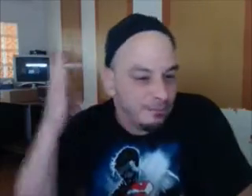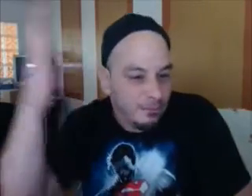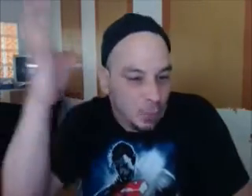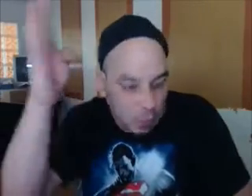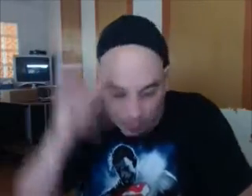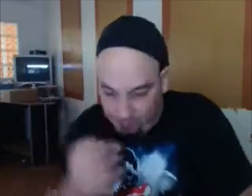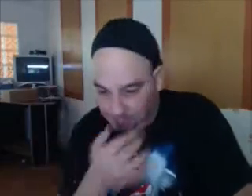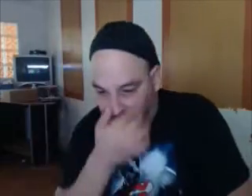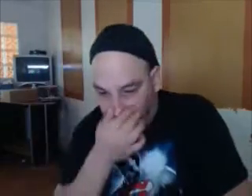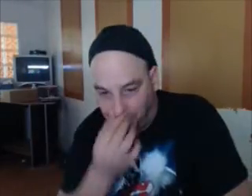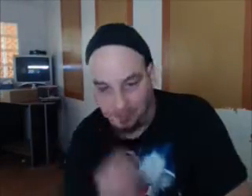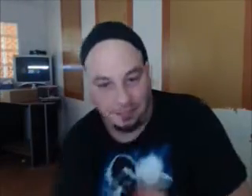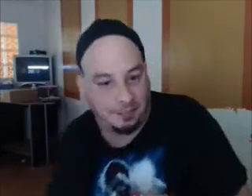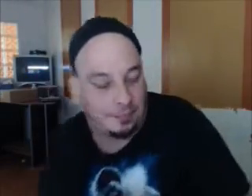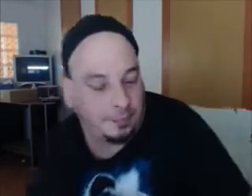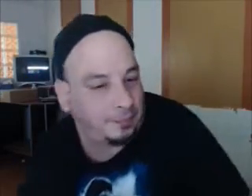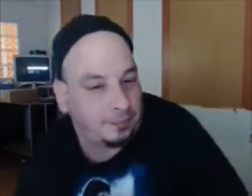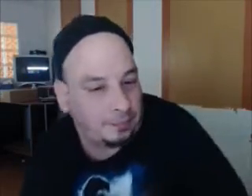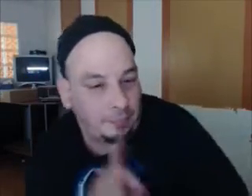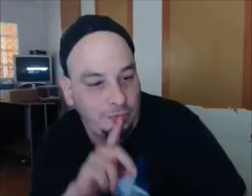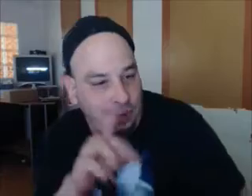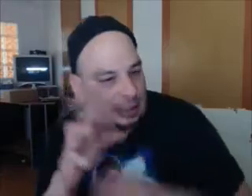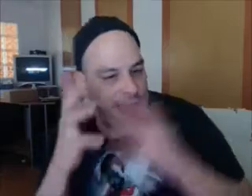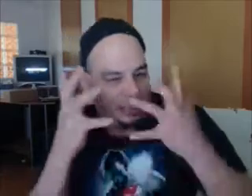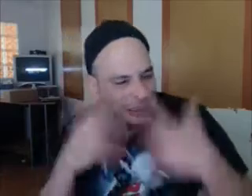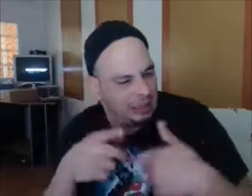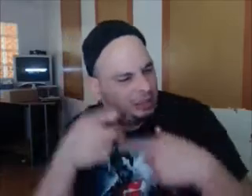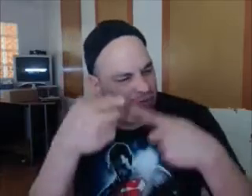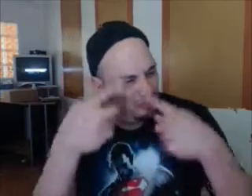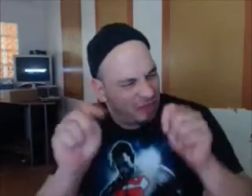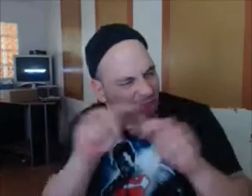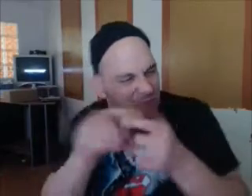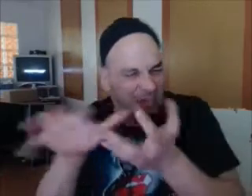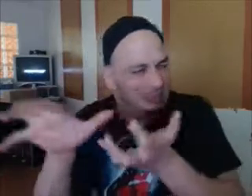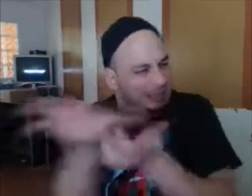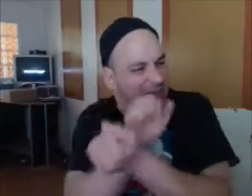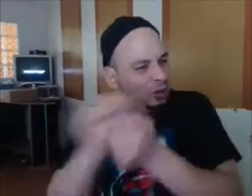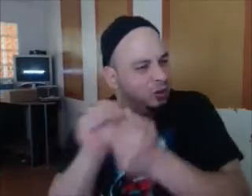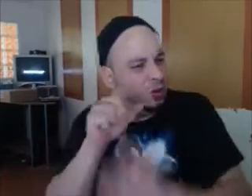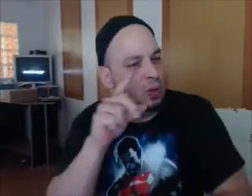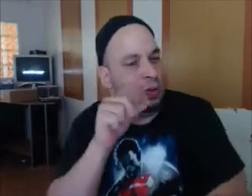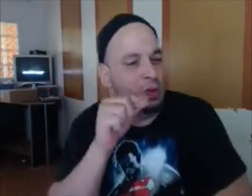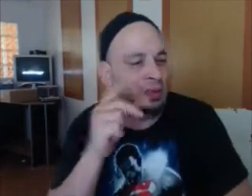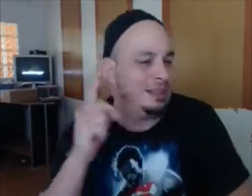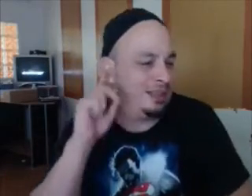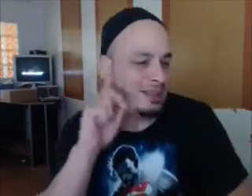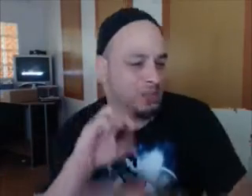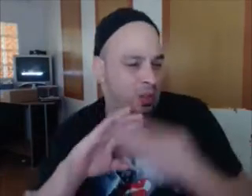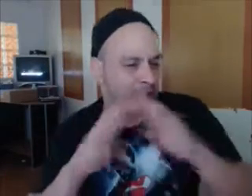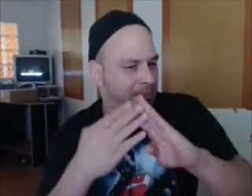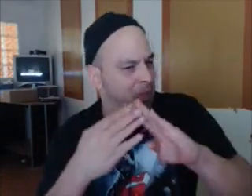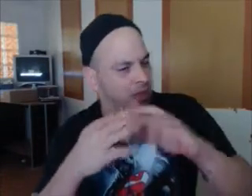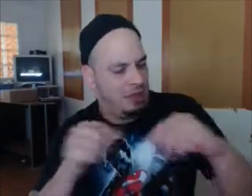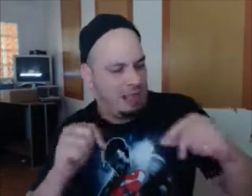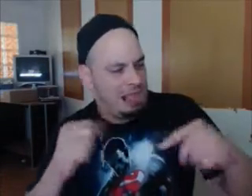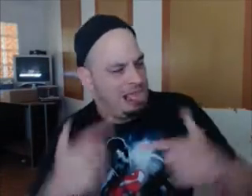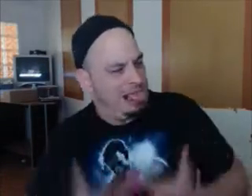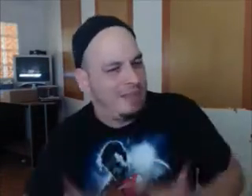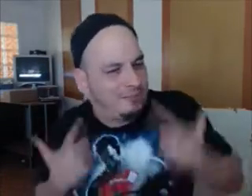city has been in the decline for decades. It's not just about the automakers coming back that was going to get Detroit back on its feet. Actually,